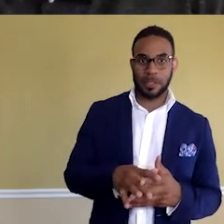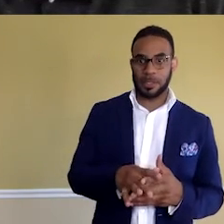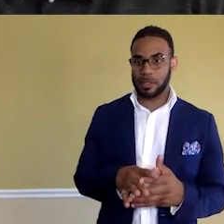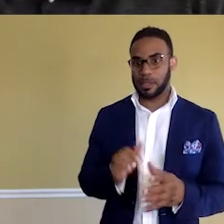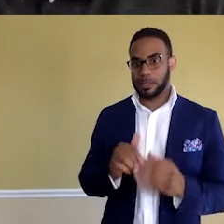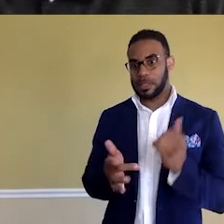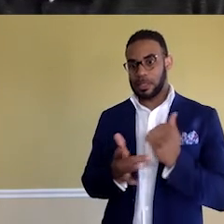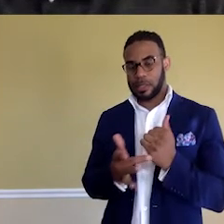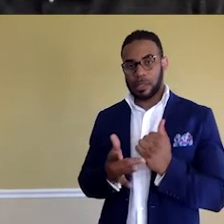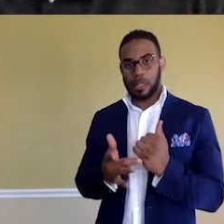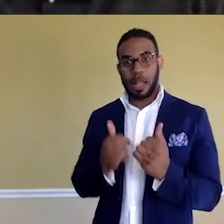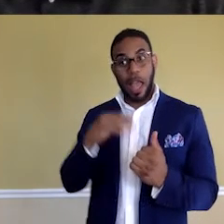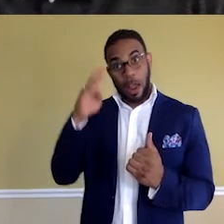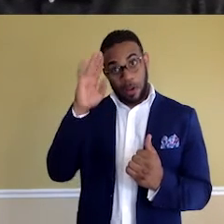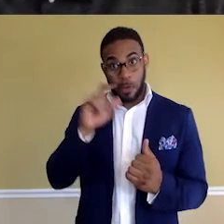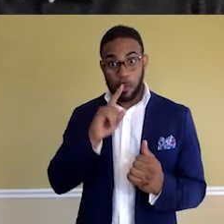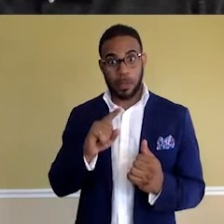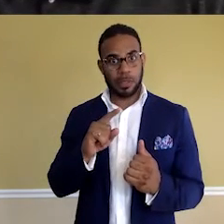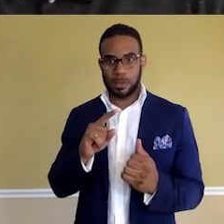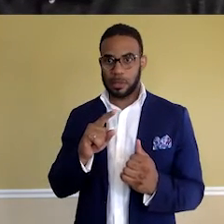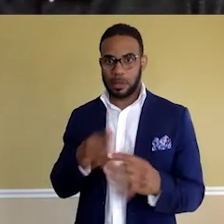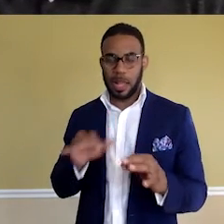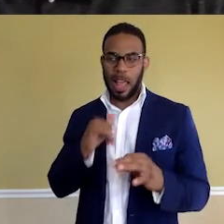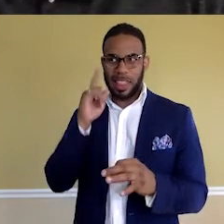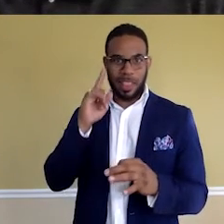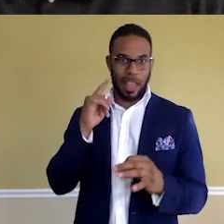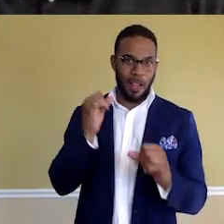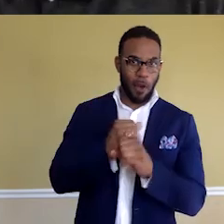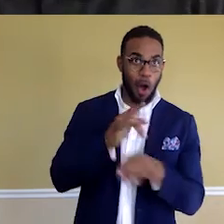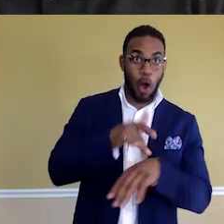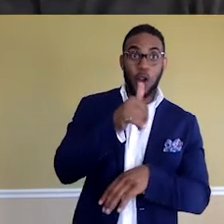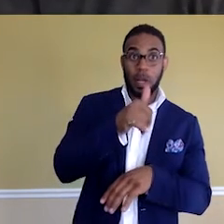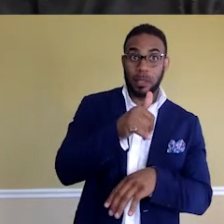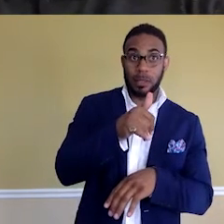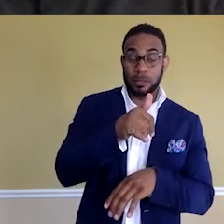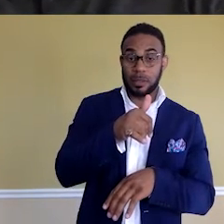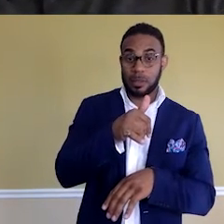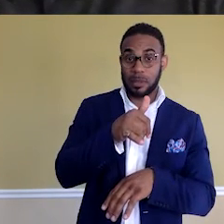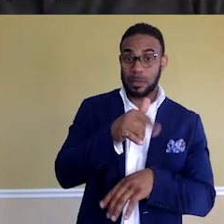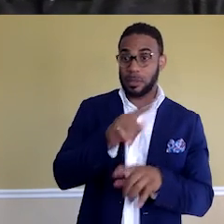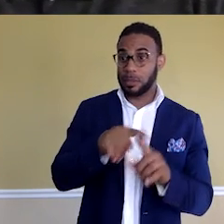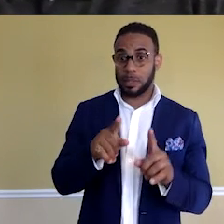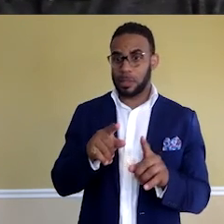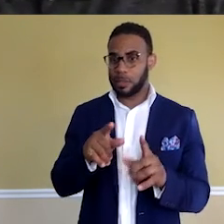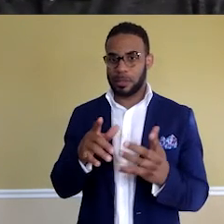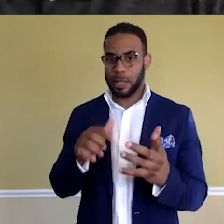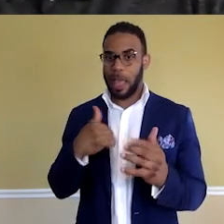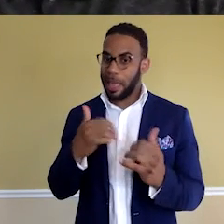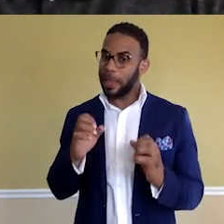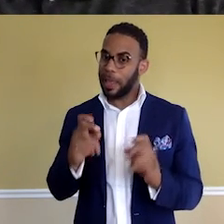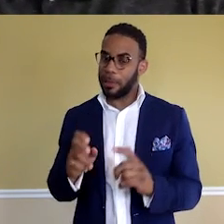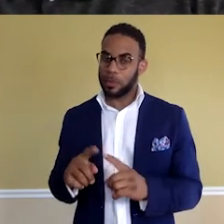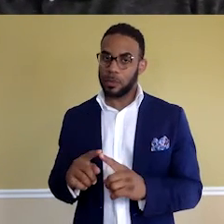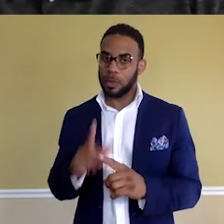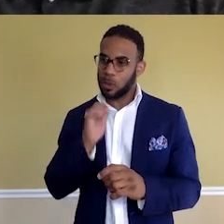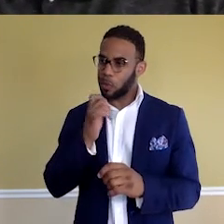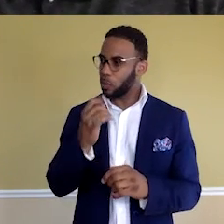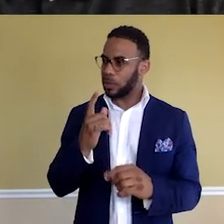technology, and I knew it was the inevitable. I think I fought it early on, but, you know, I had the opportunity. There was a massive,